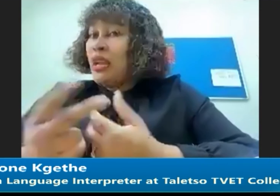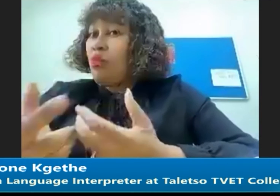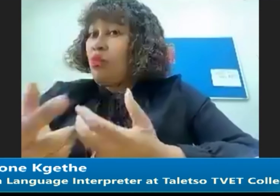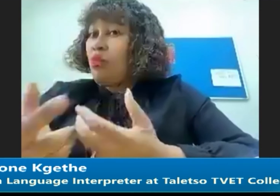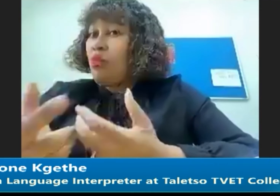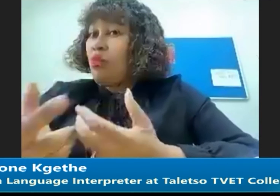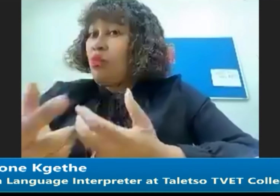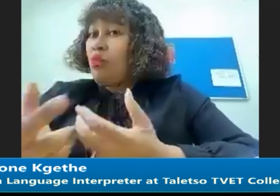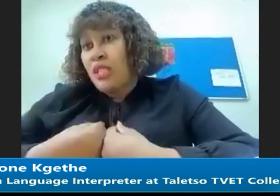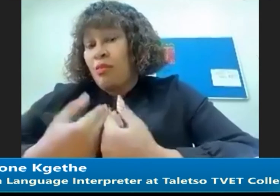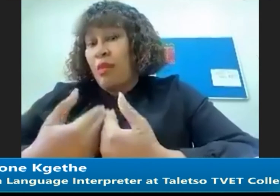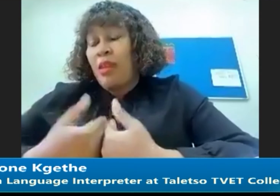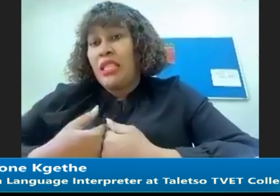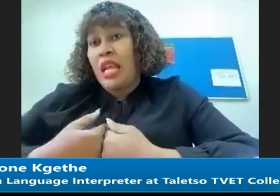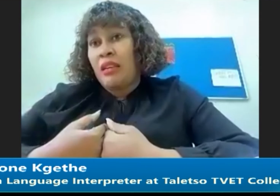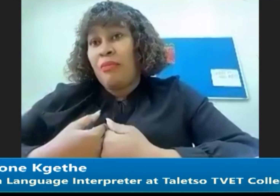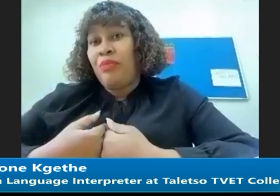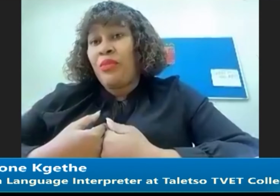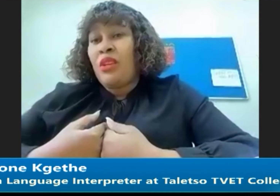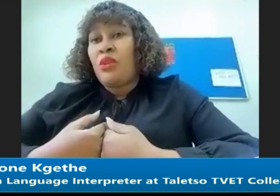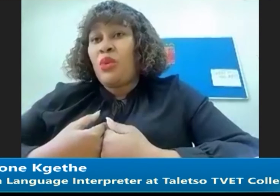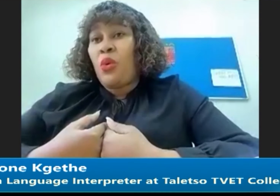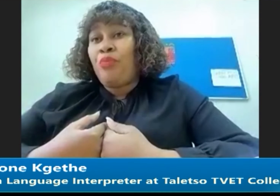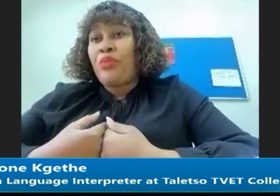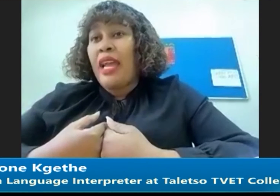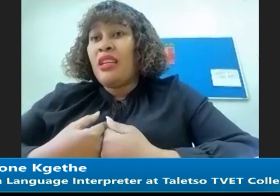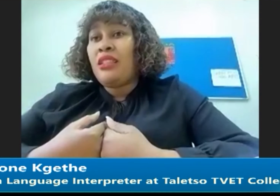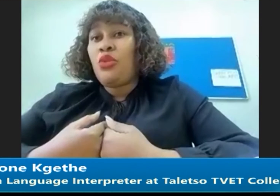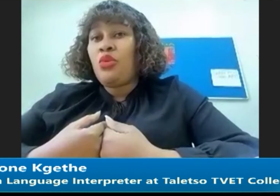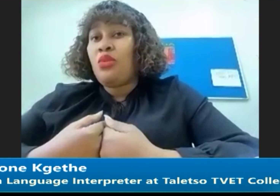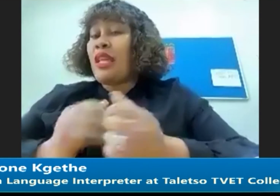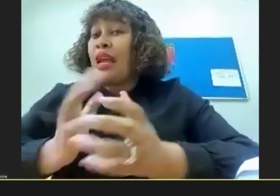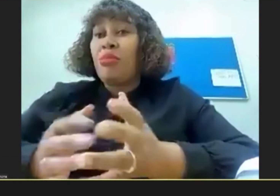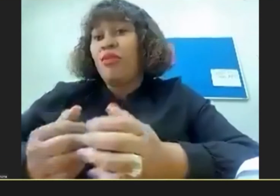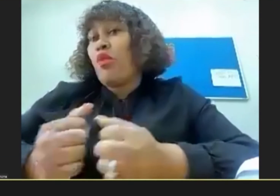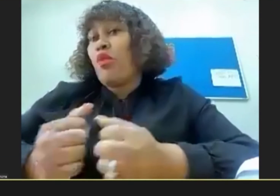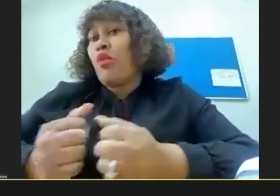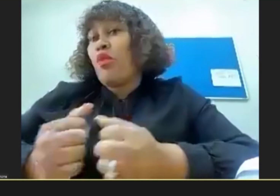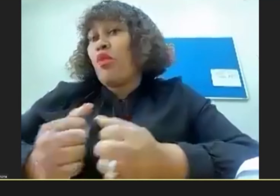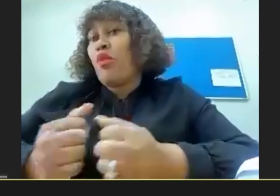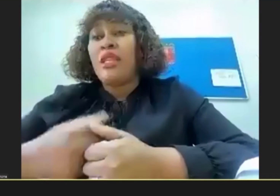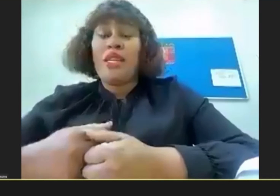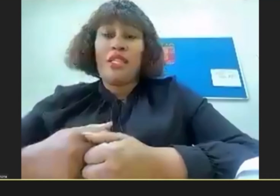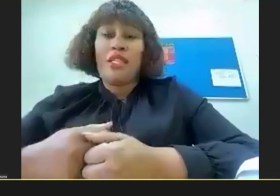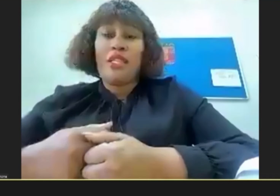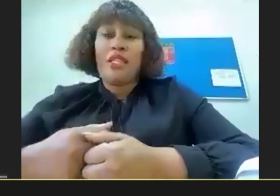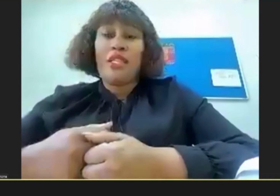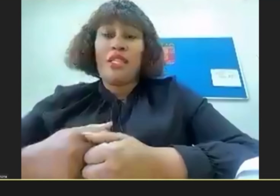language is my home language It's my mother tongue So I learned to sign before I could learn how to speak, basically Wow